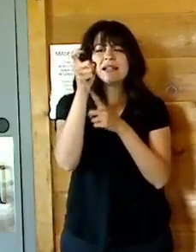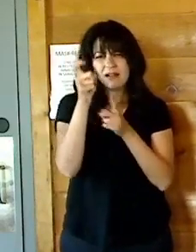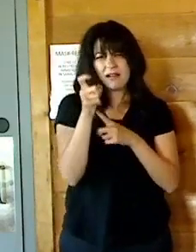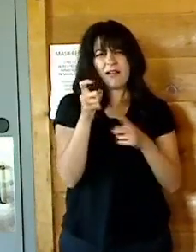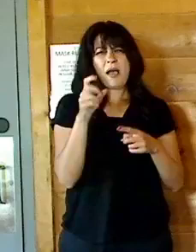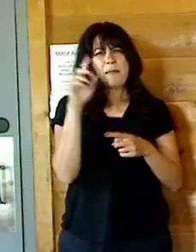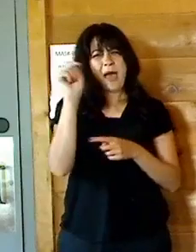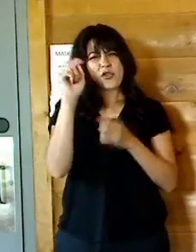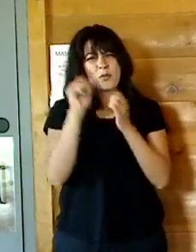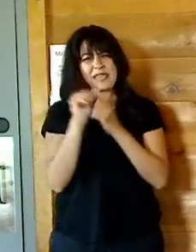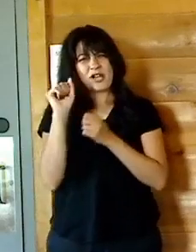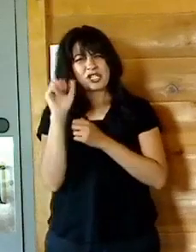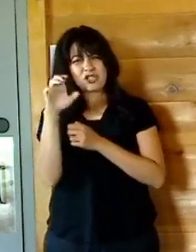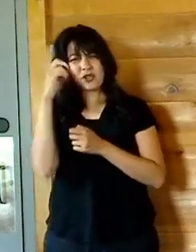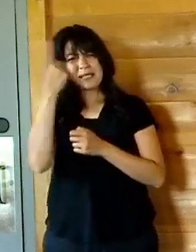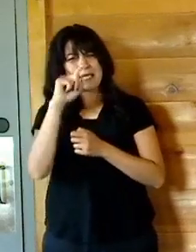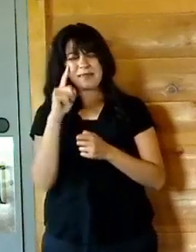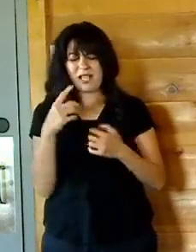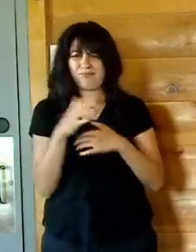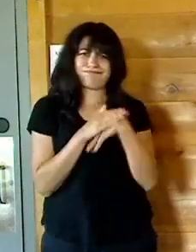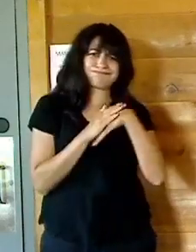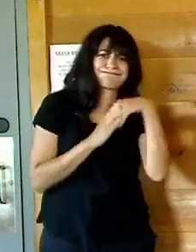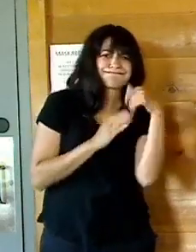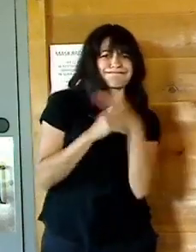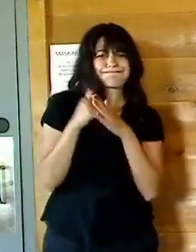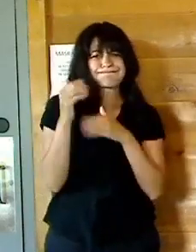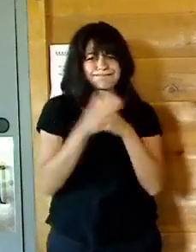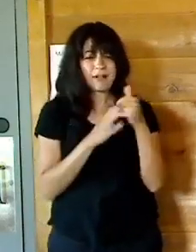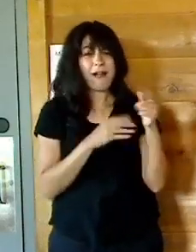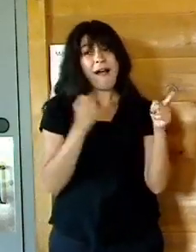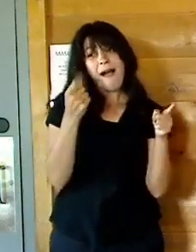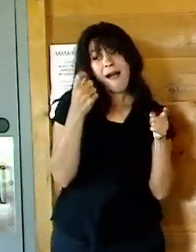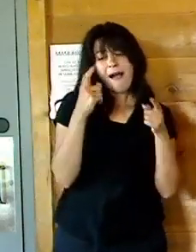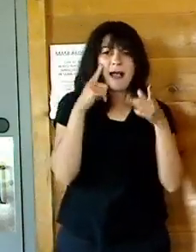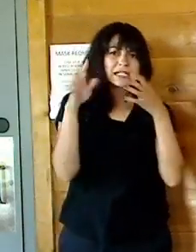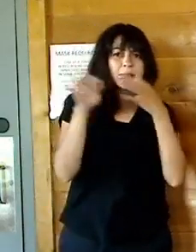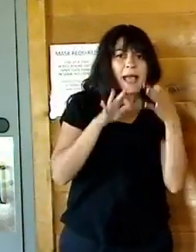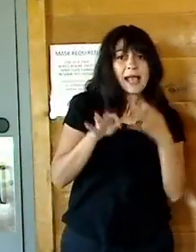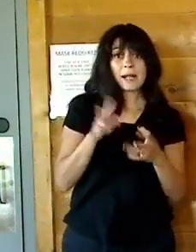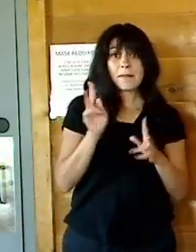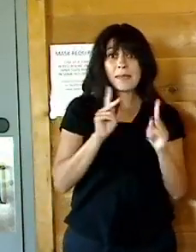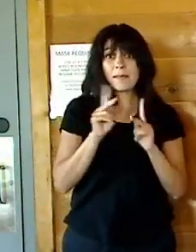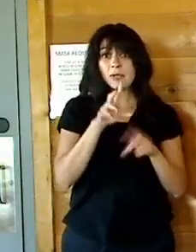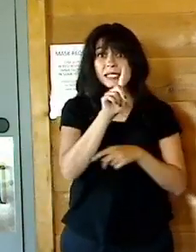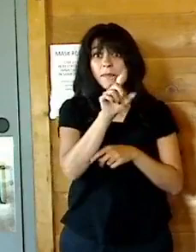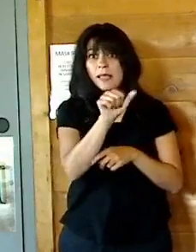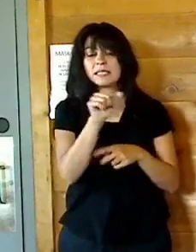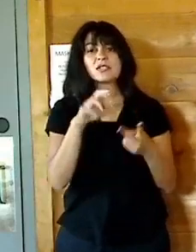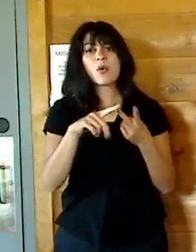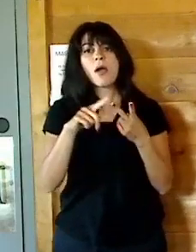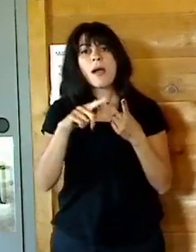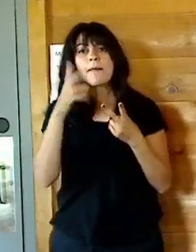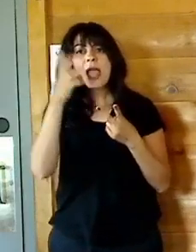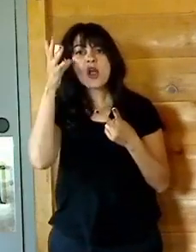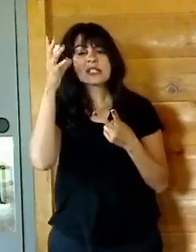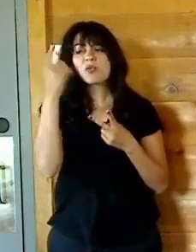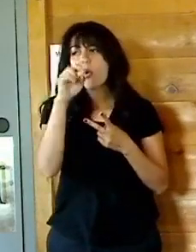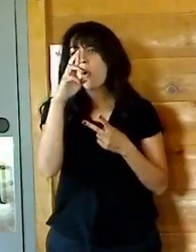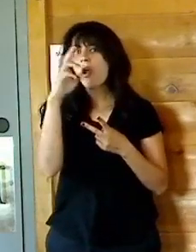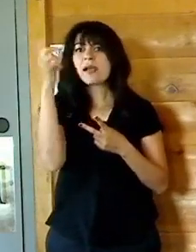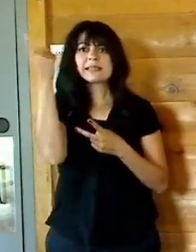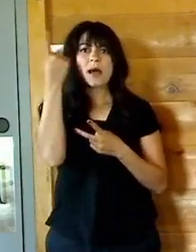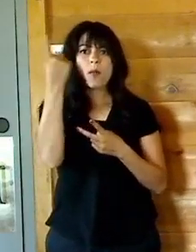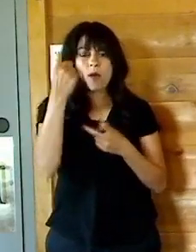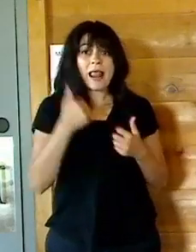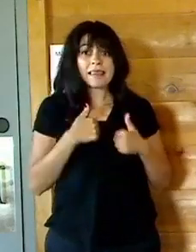like a luxury. Yeah. But when you explain that people with disabilities, parents or those living with disabilities, are likely